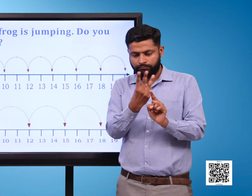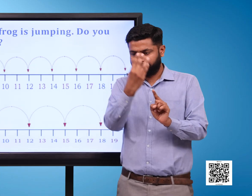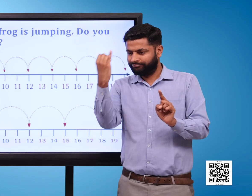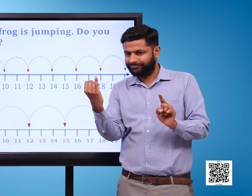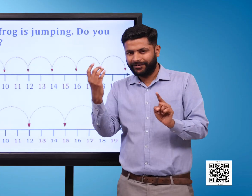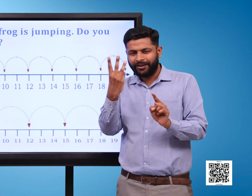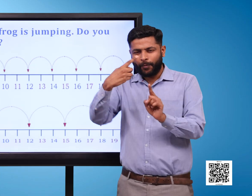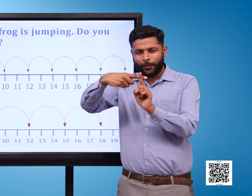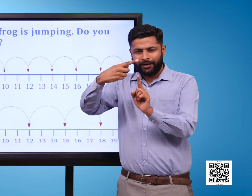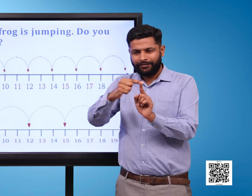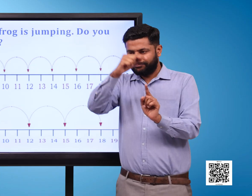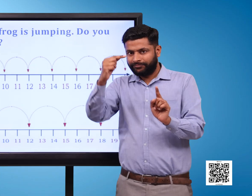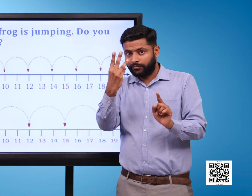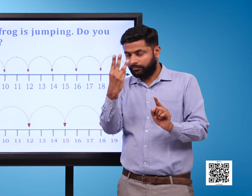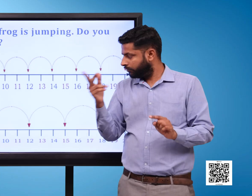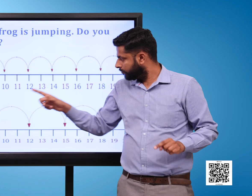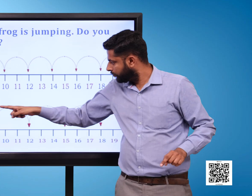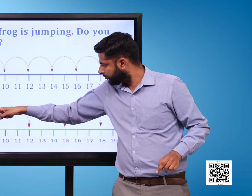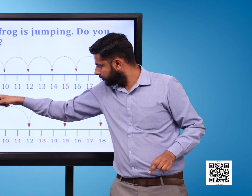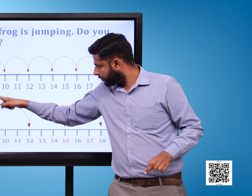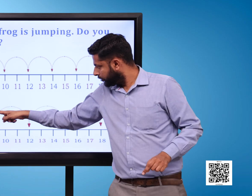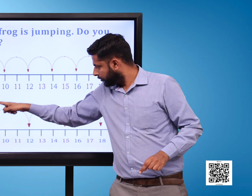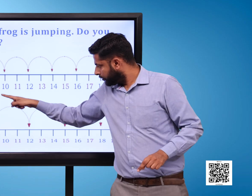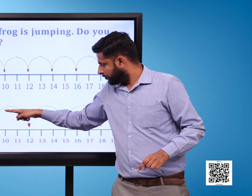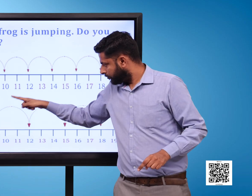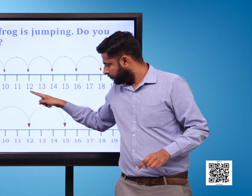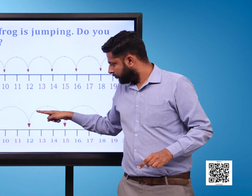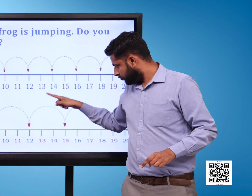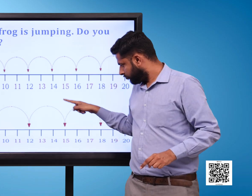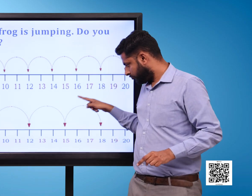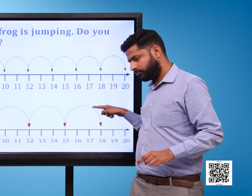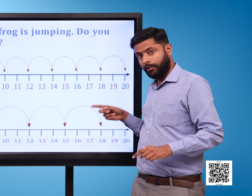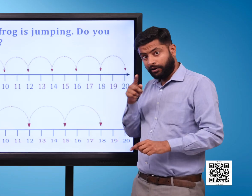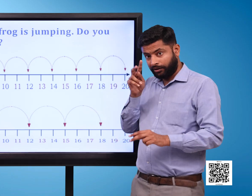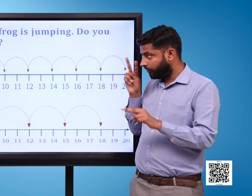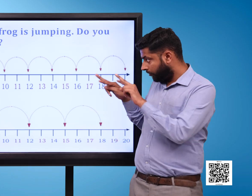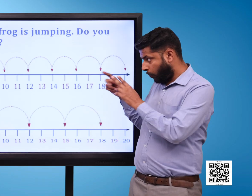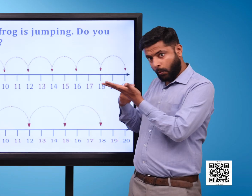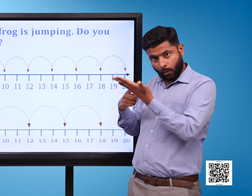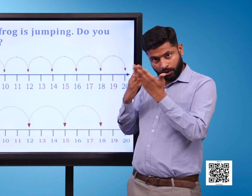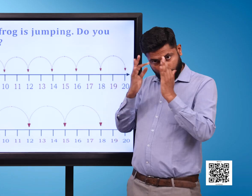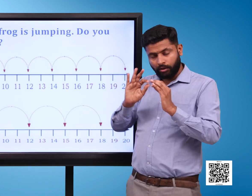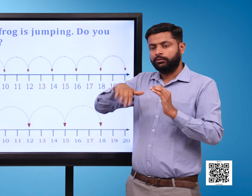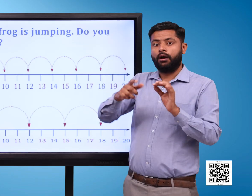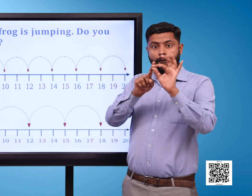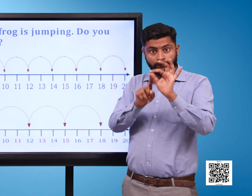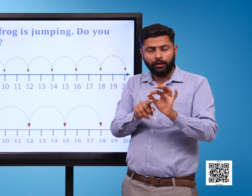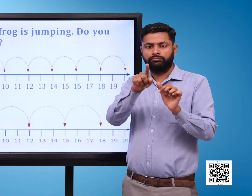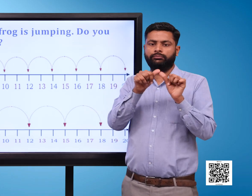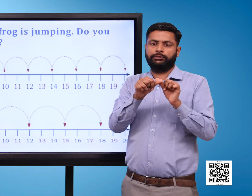The frog is placed on number 3 Here he makes 5 jumps In every jump He crosses 3 points